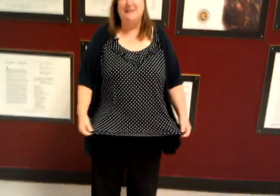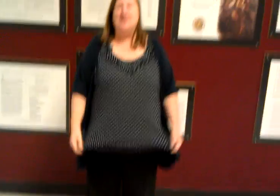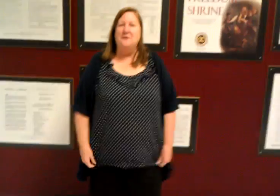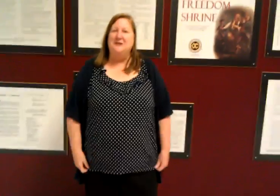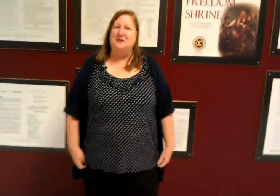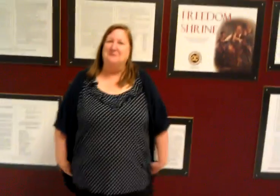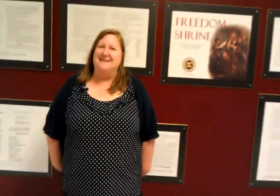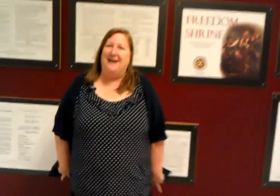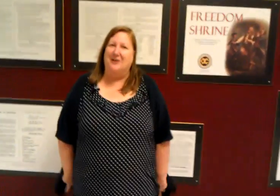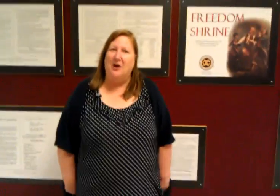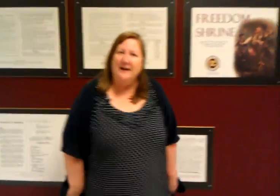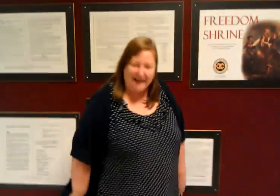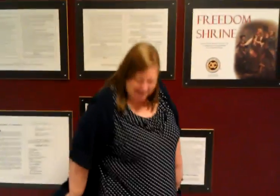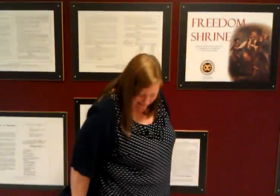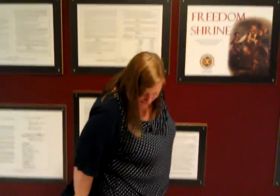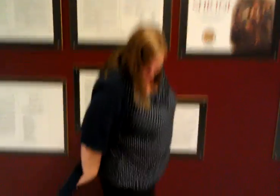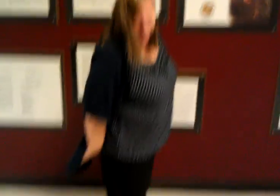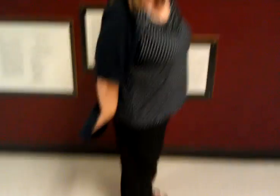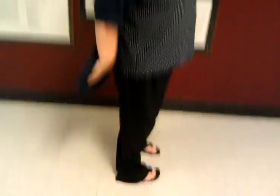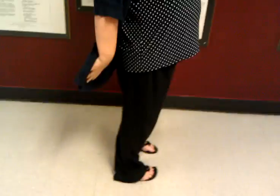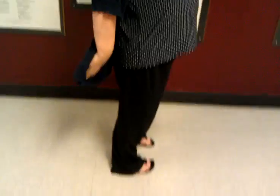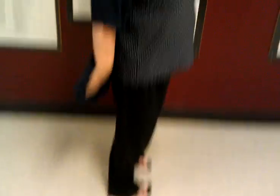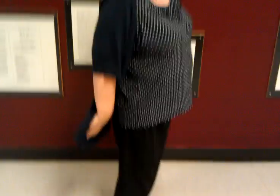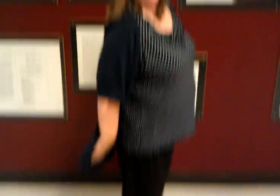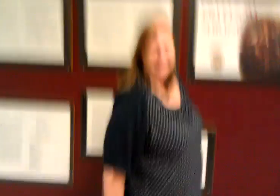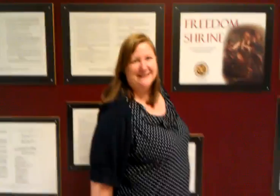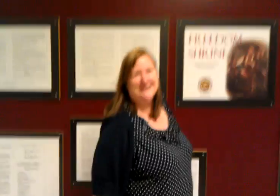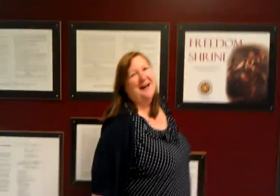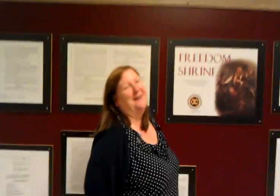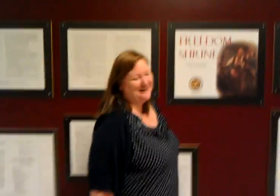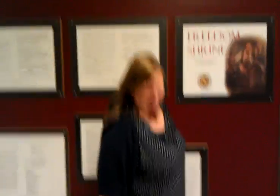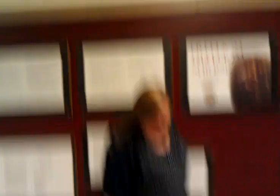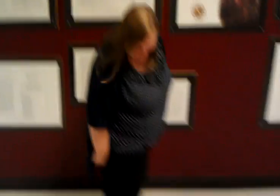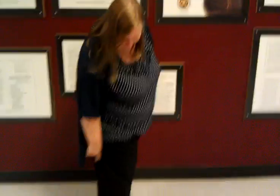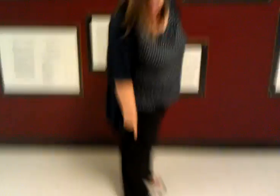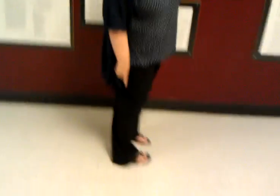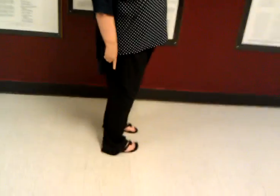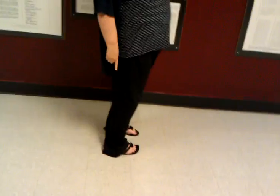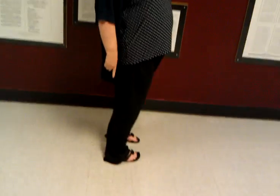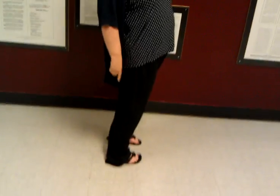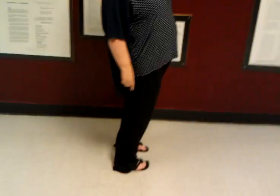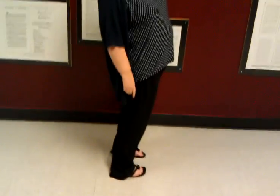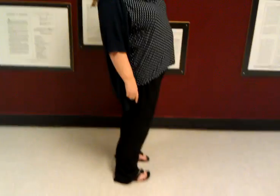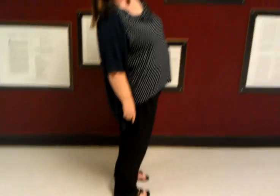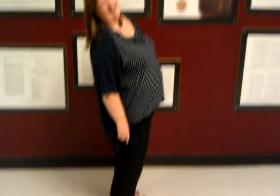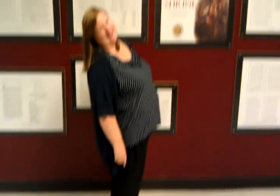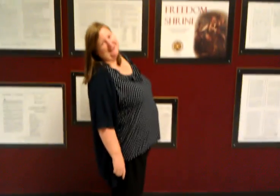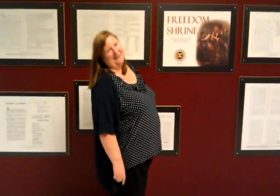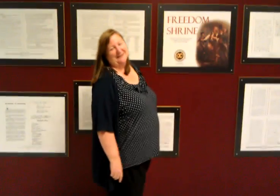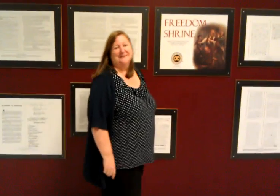didn't know the shirt was that long and I didn't that long before oh